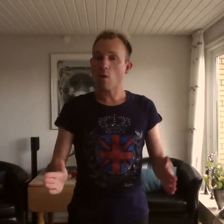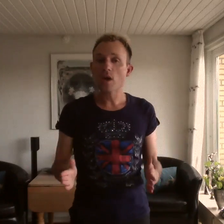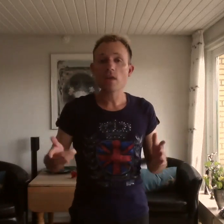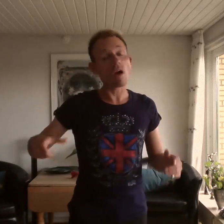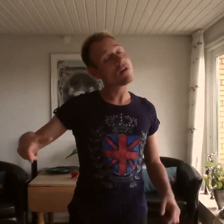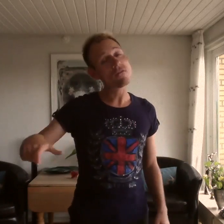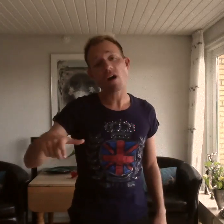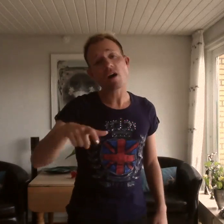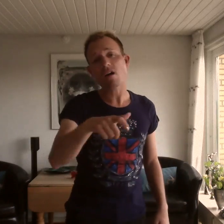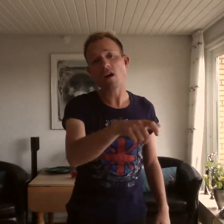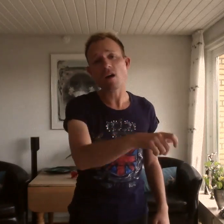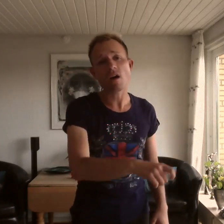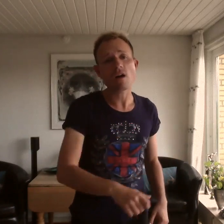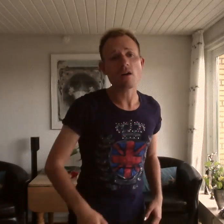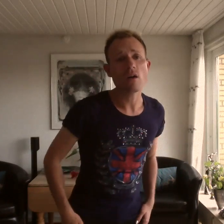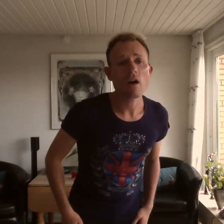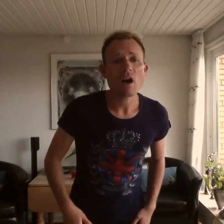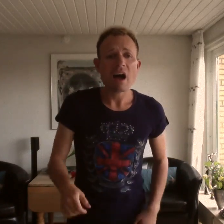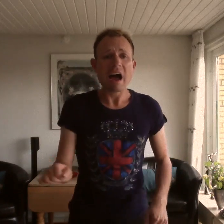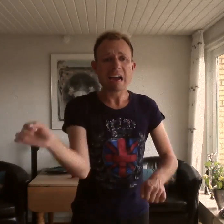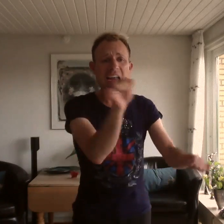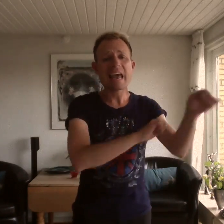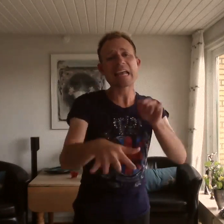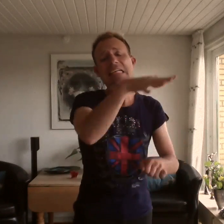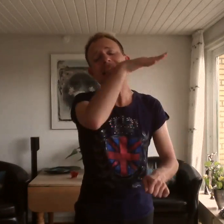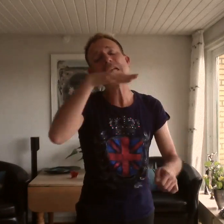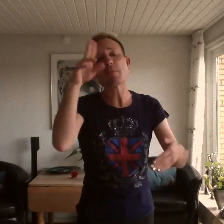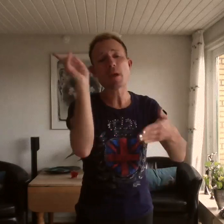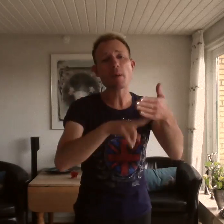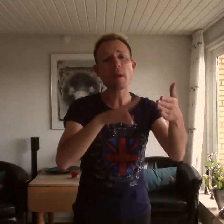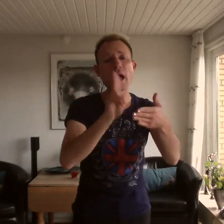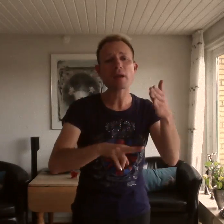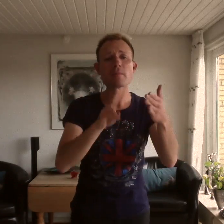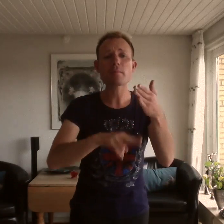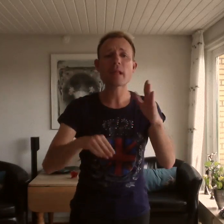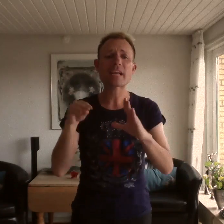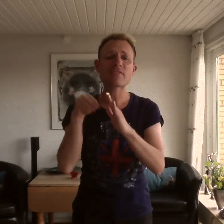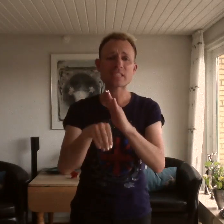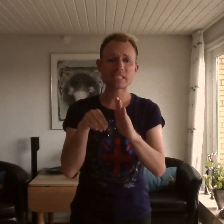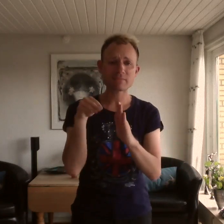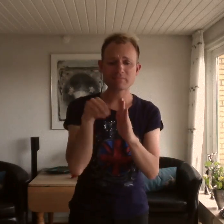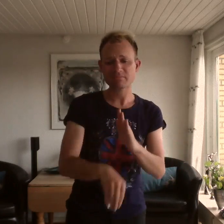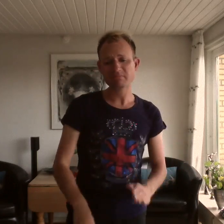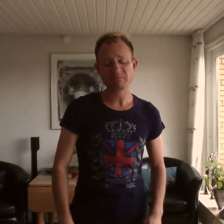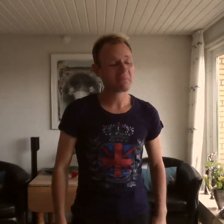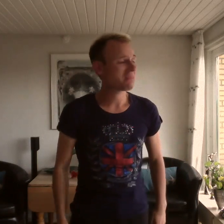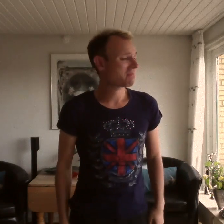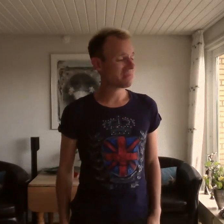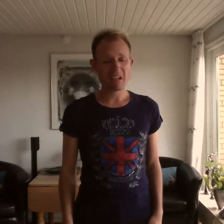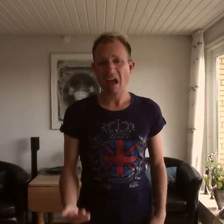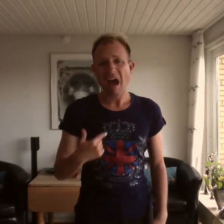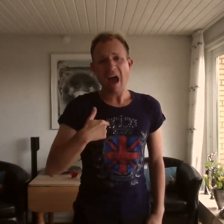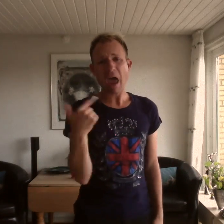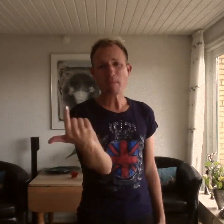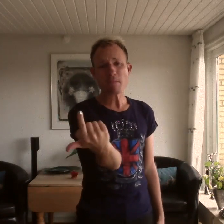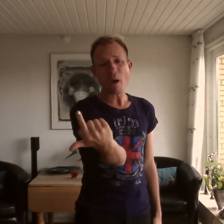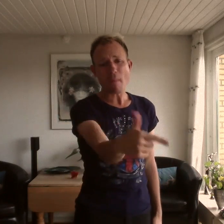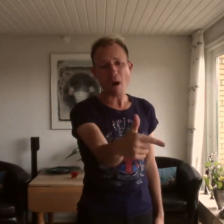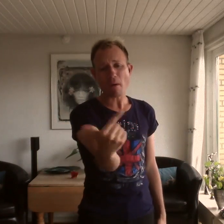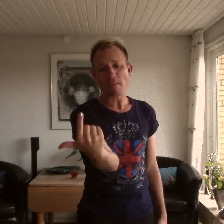lot of places in Memphis. You know, I popped a lot of